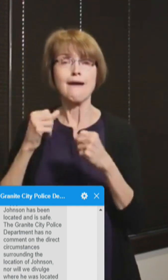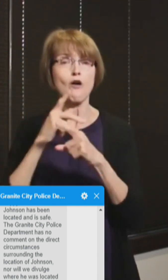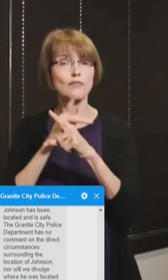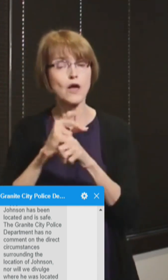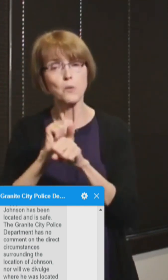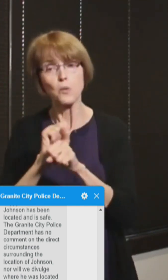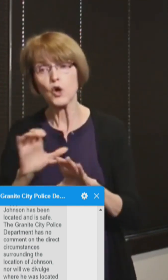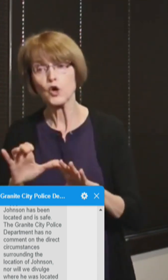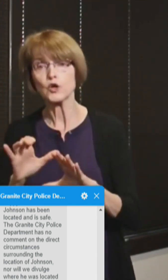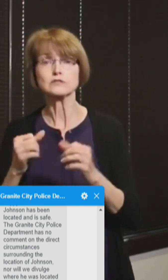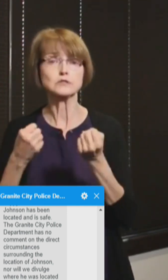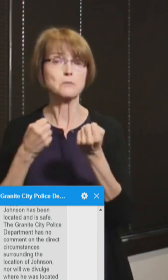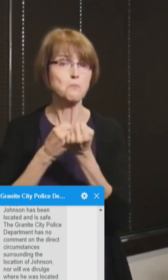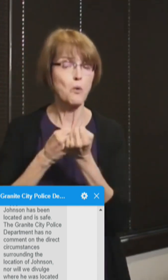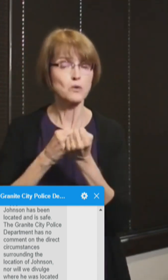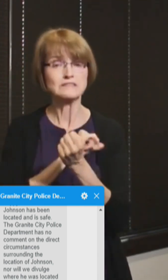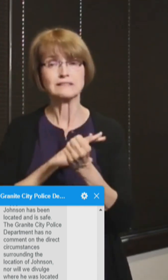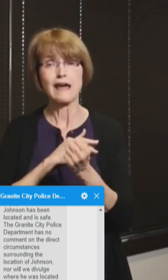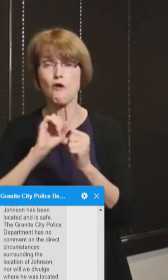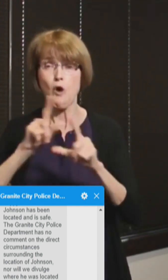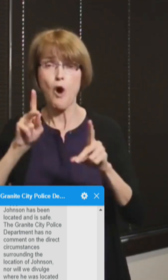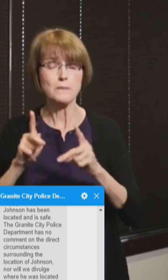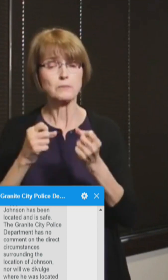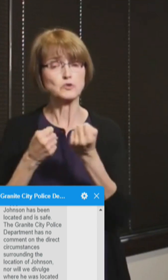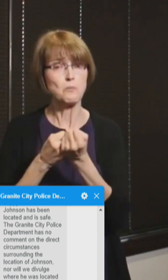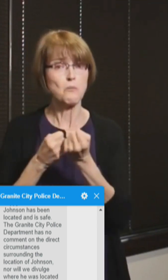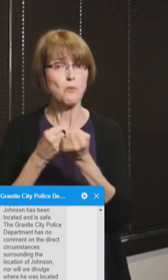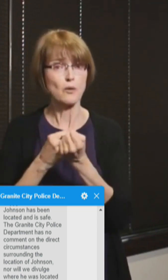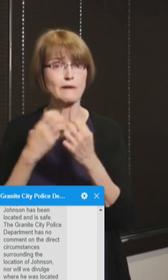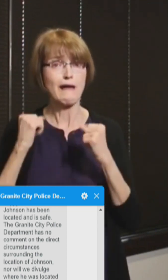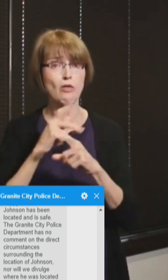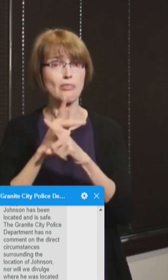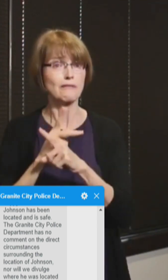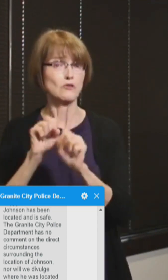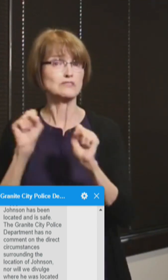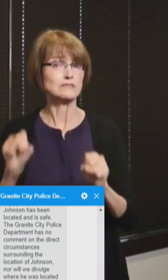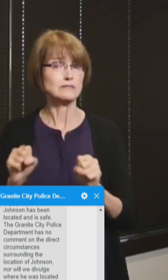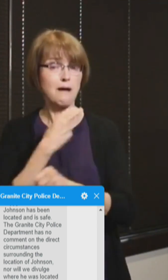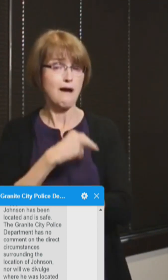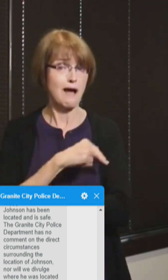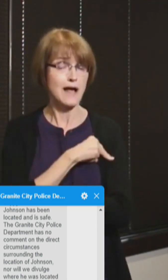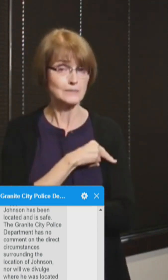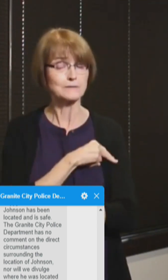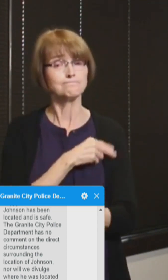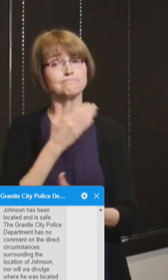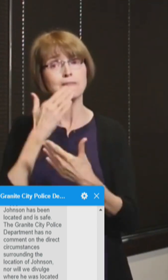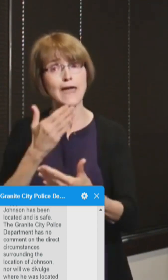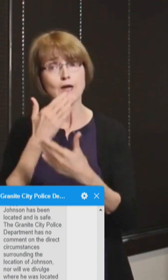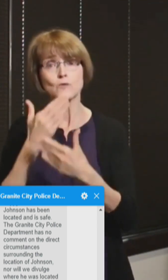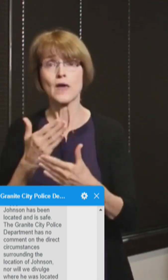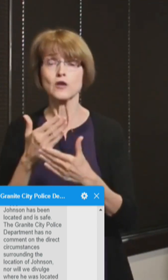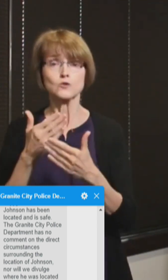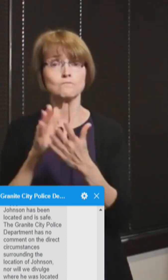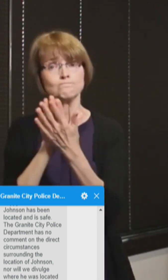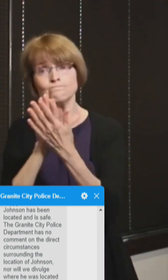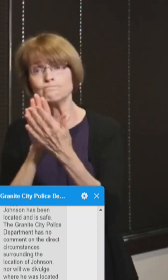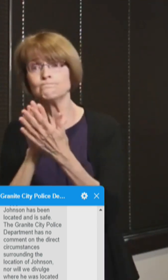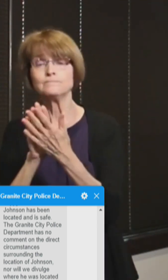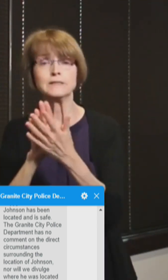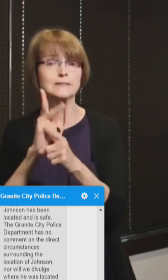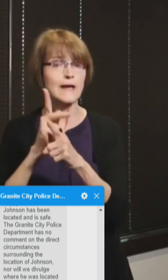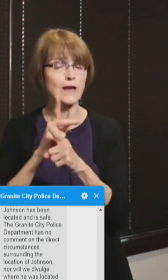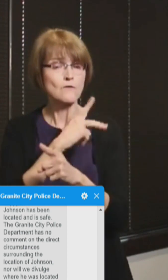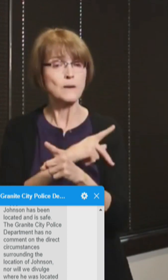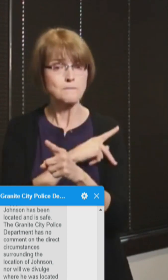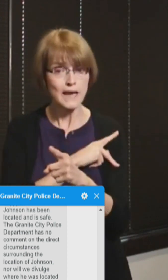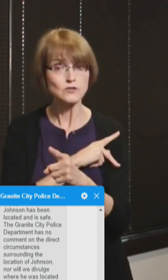staff and everybody that supports the healthcare system, so that we're able to take care of patients and allow them to go